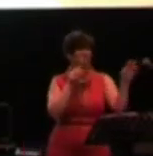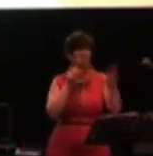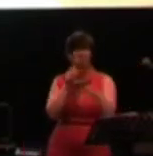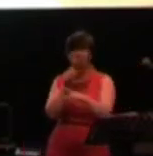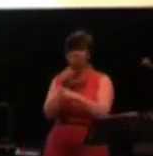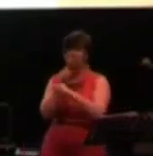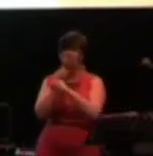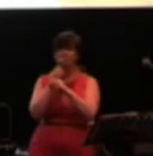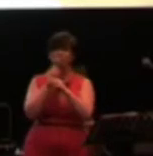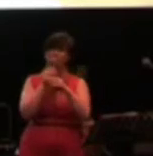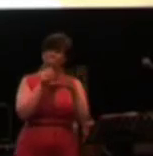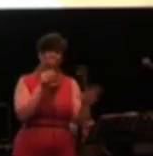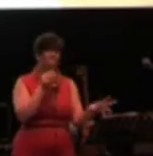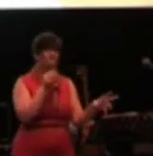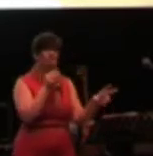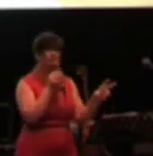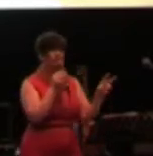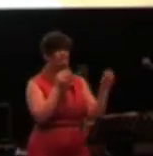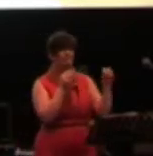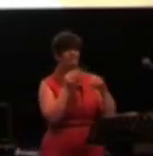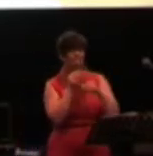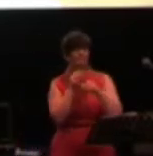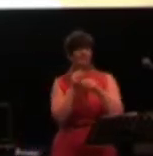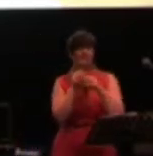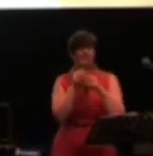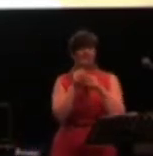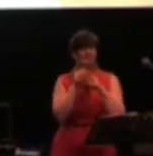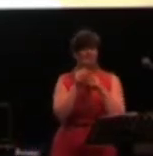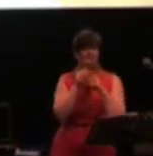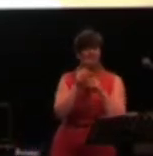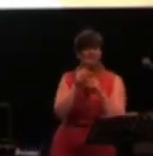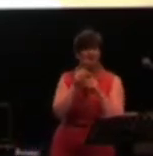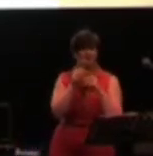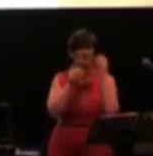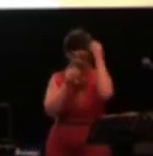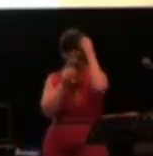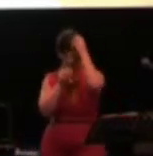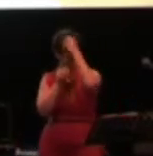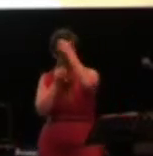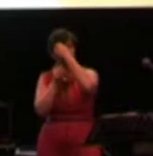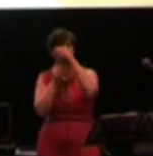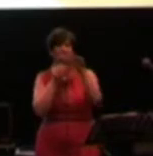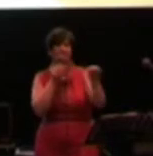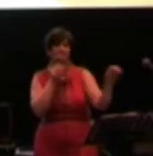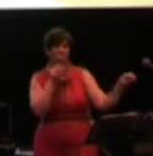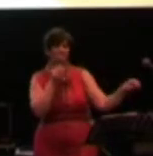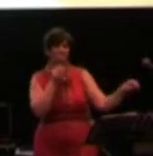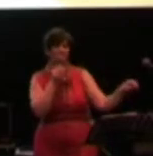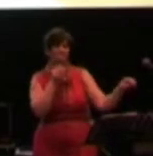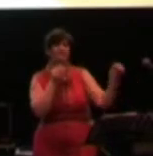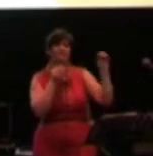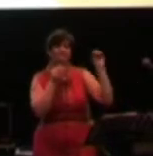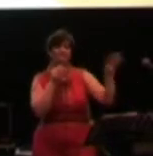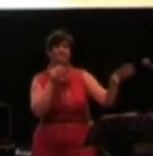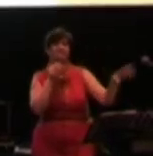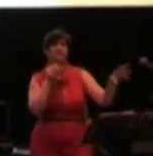house. Walking around your job. You can think on the truth. I read of another lady. Sorry, I just want to end that other